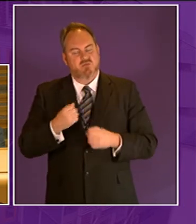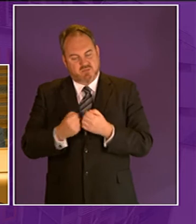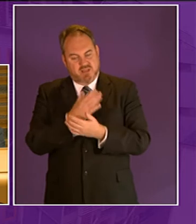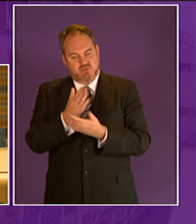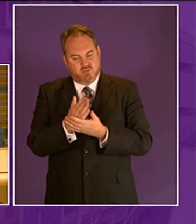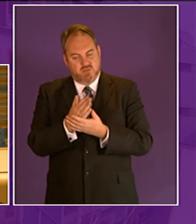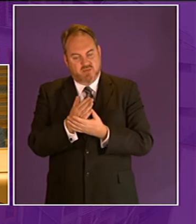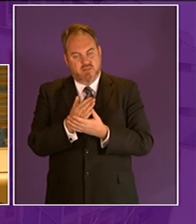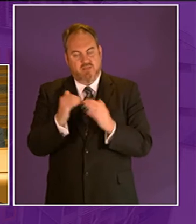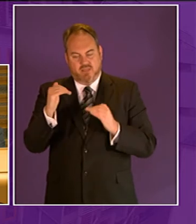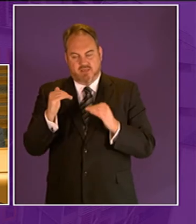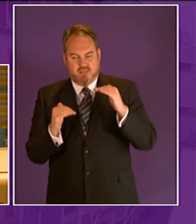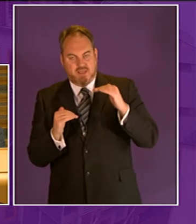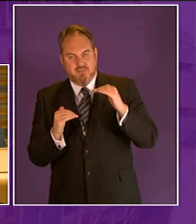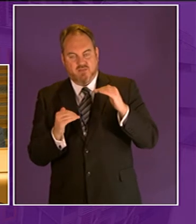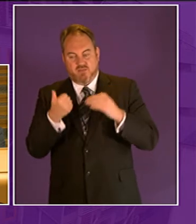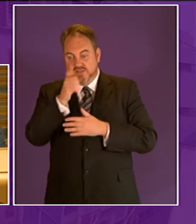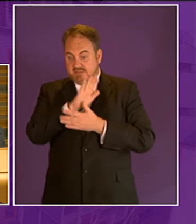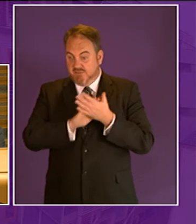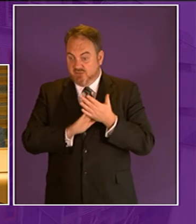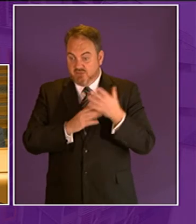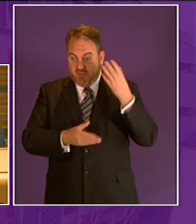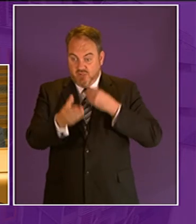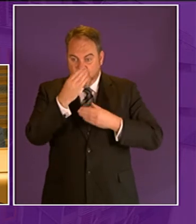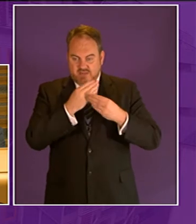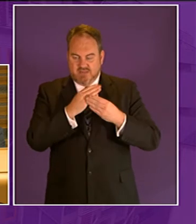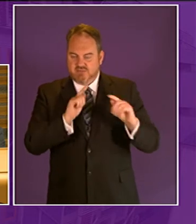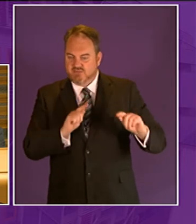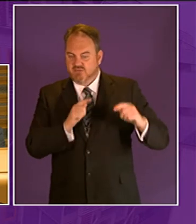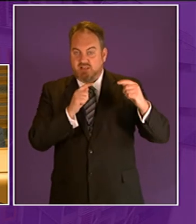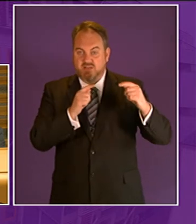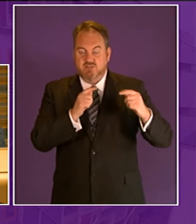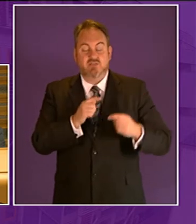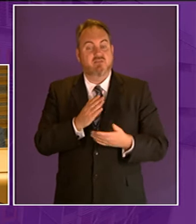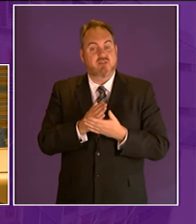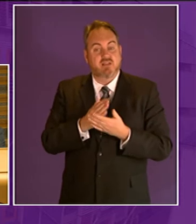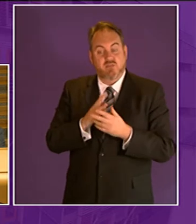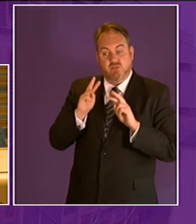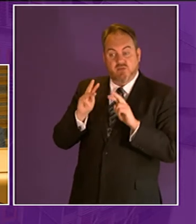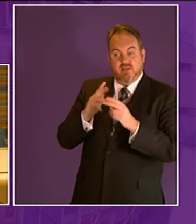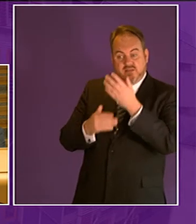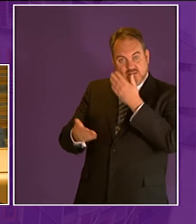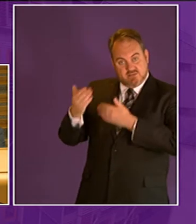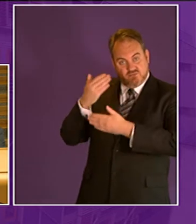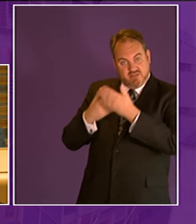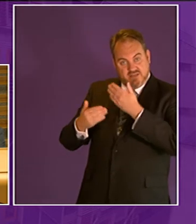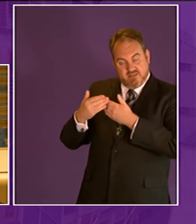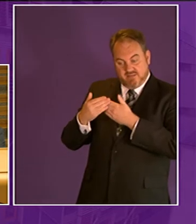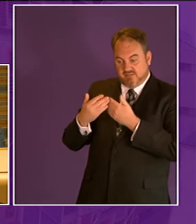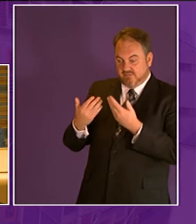outdoor experiential learning is also tackled Killane Country Park where history continues to be uncovered have told me that the number of